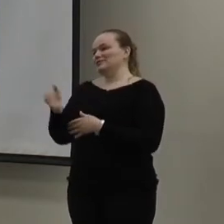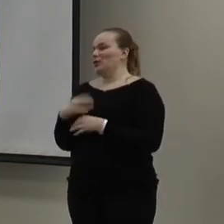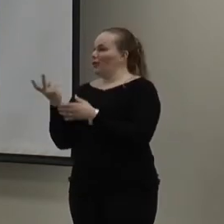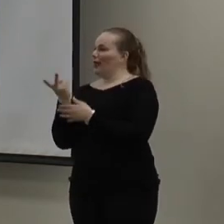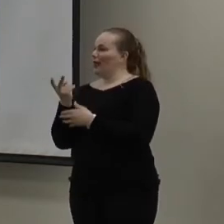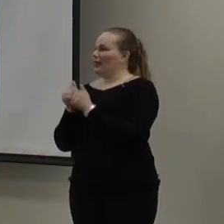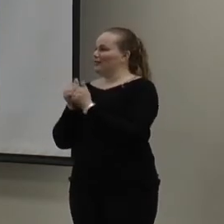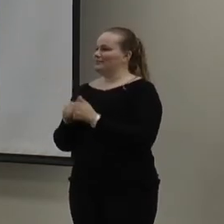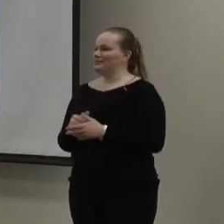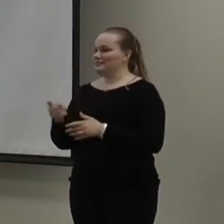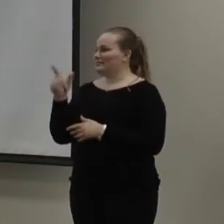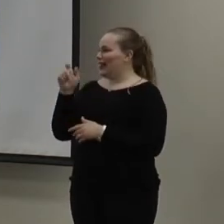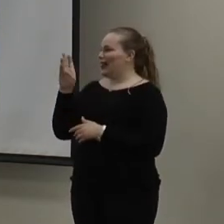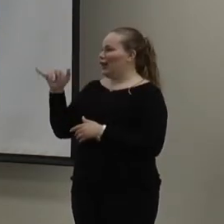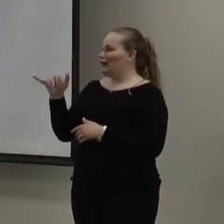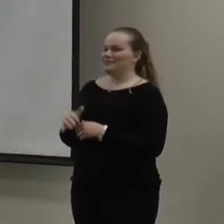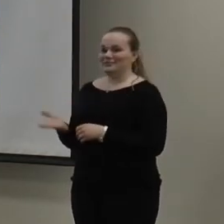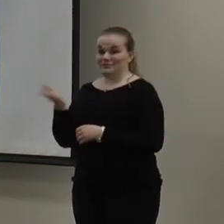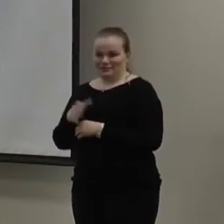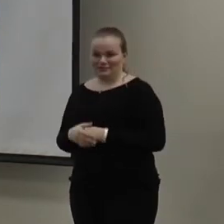Hello. Okay. Awesome. That's you want.